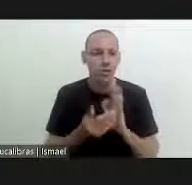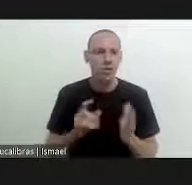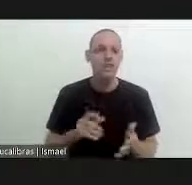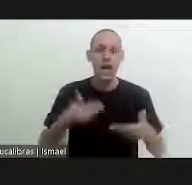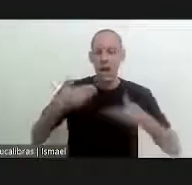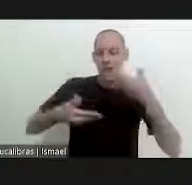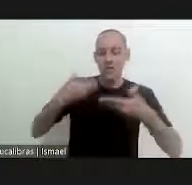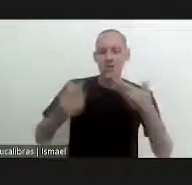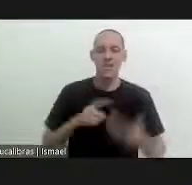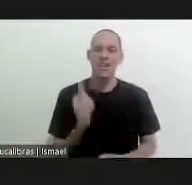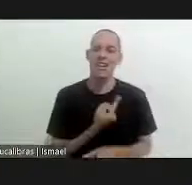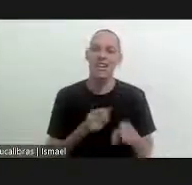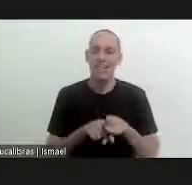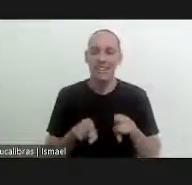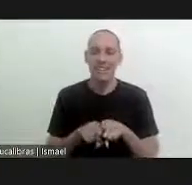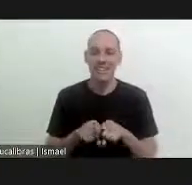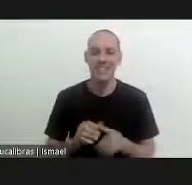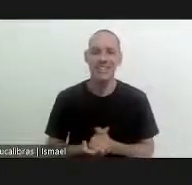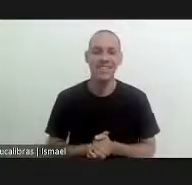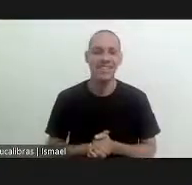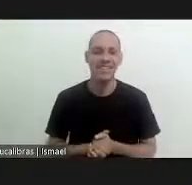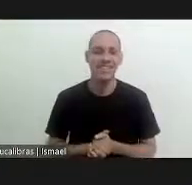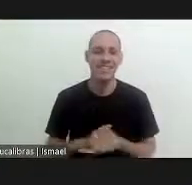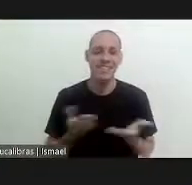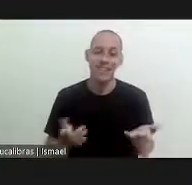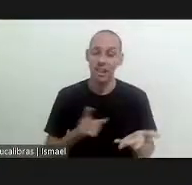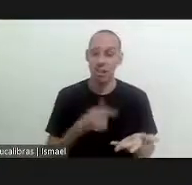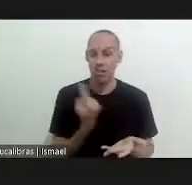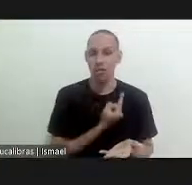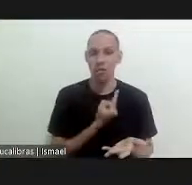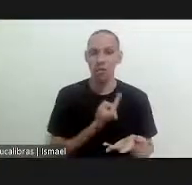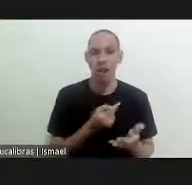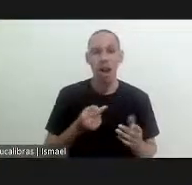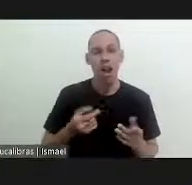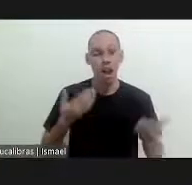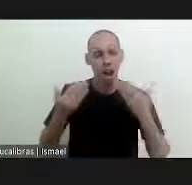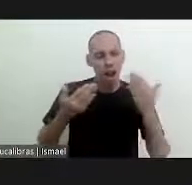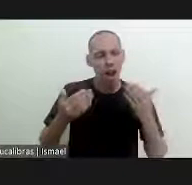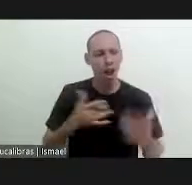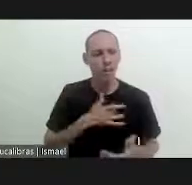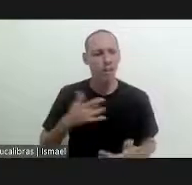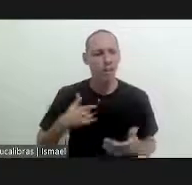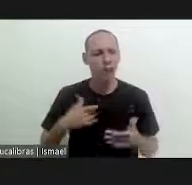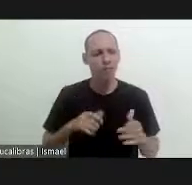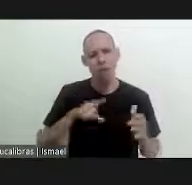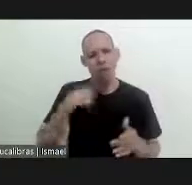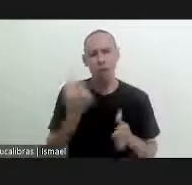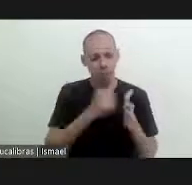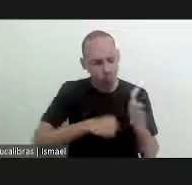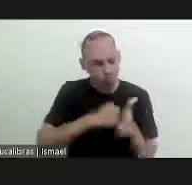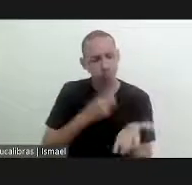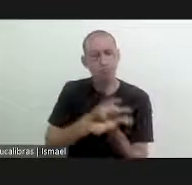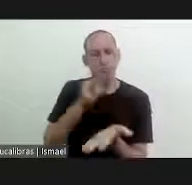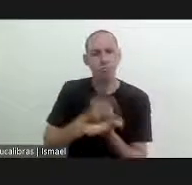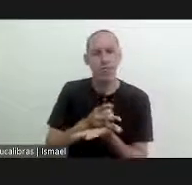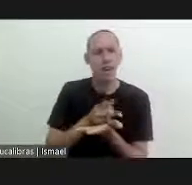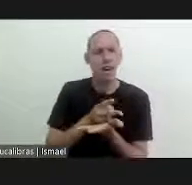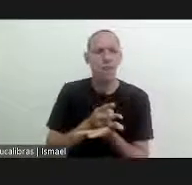for the forest as all of us do as health promoters we're going to continue to struggle to have